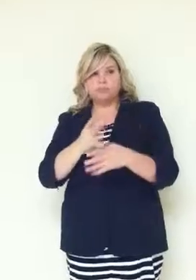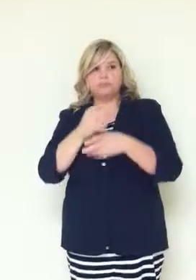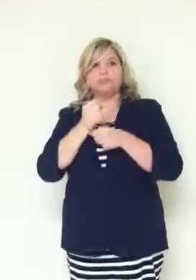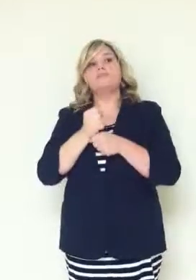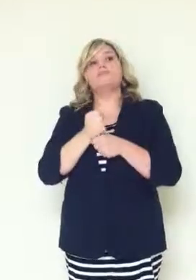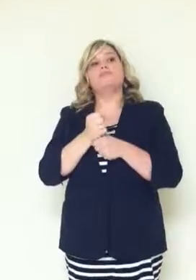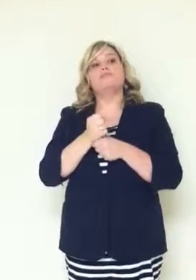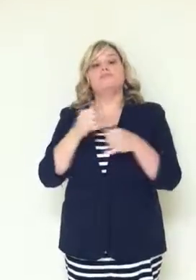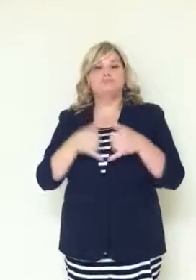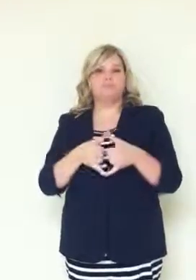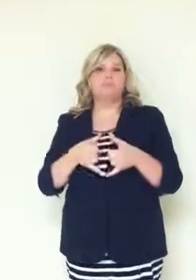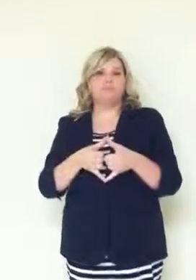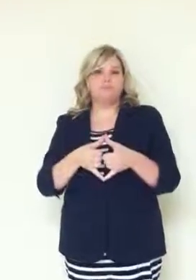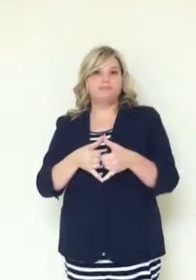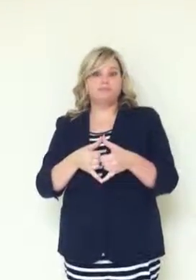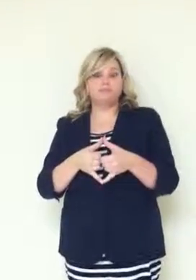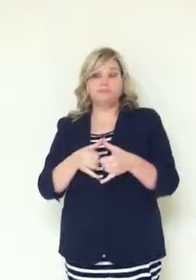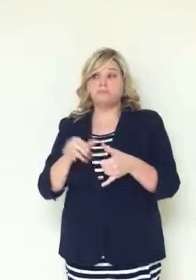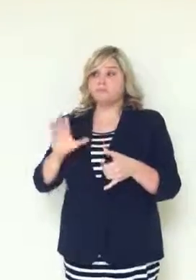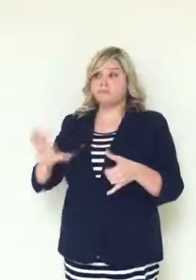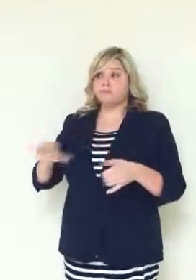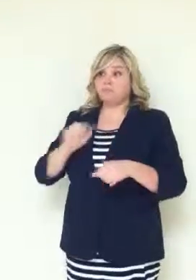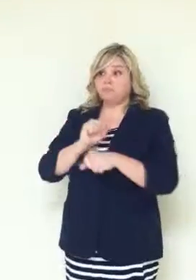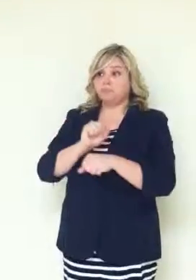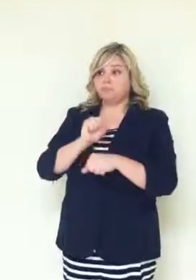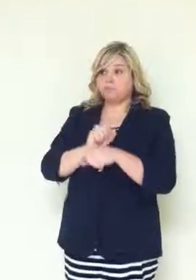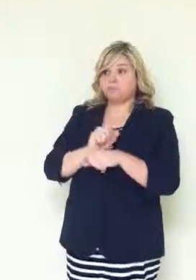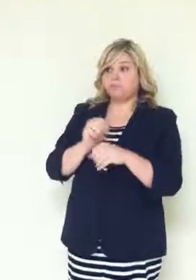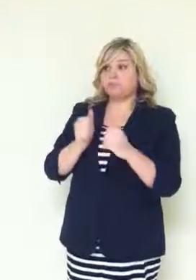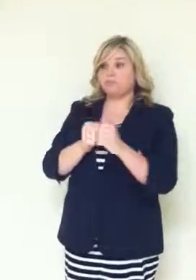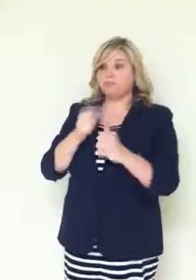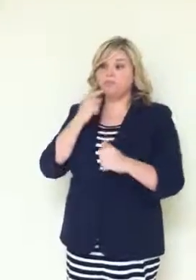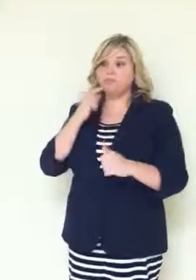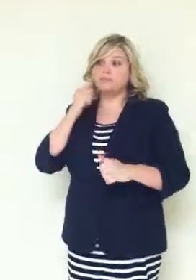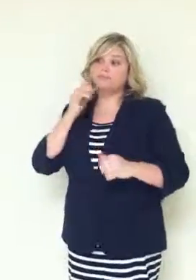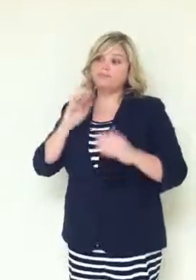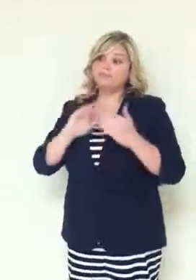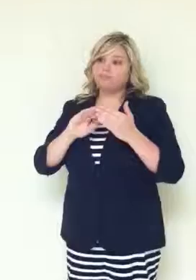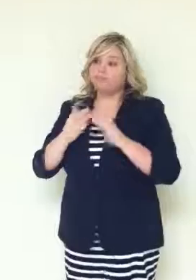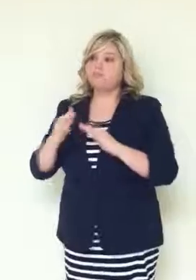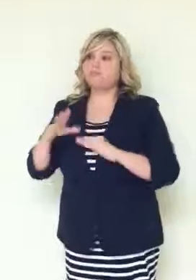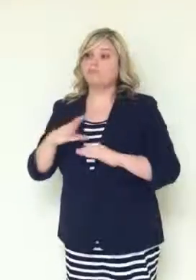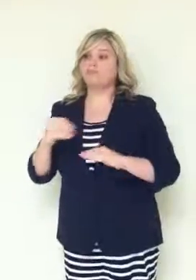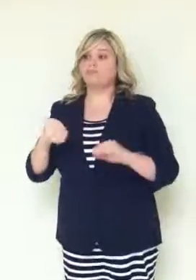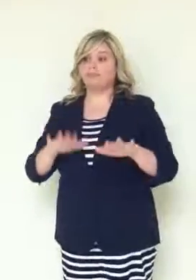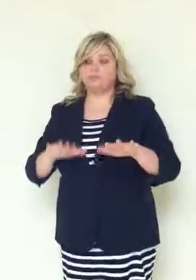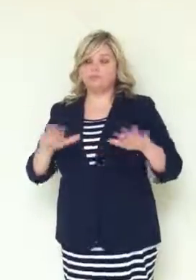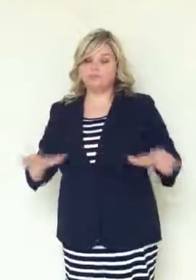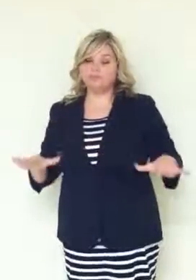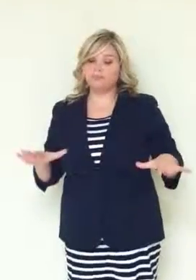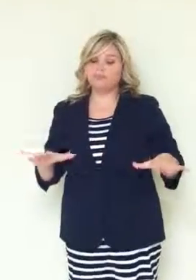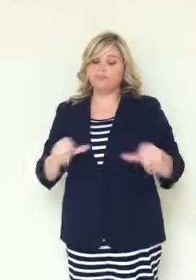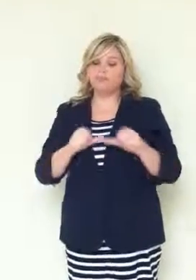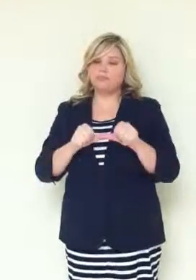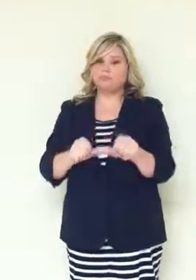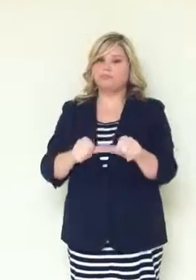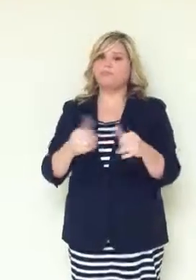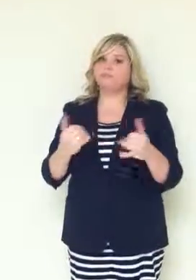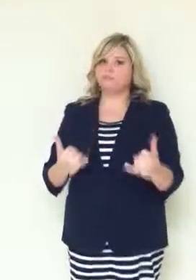Her work to the deaf community and children still continue today and has helped